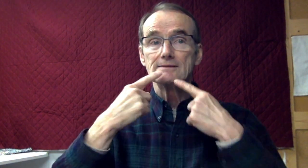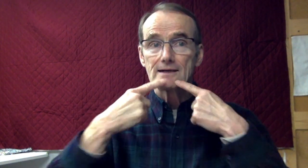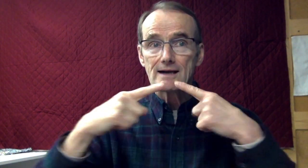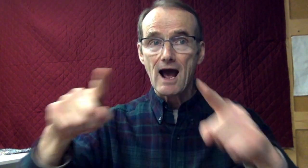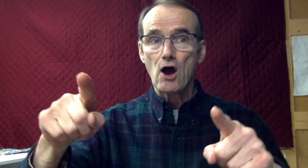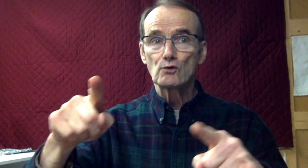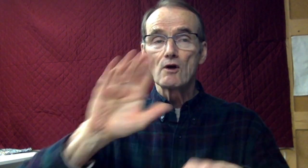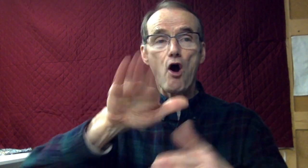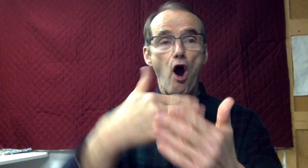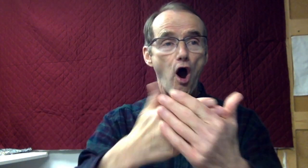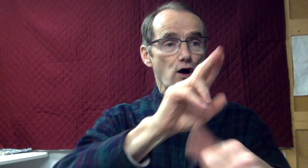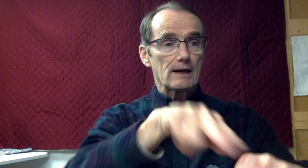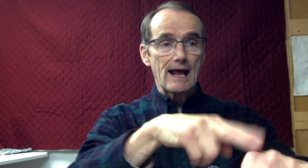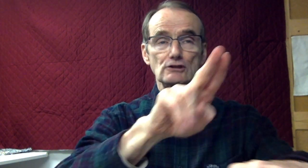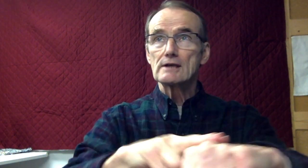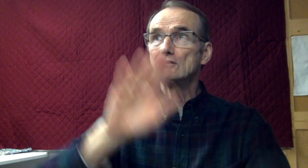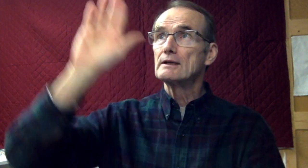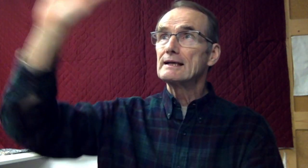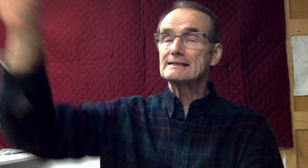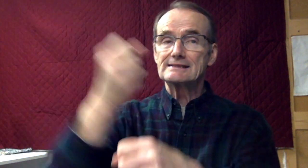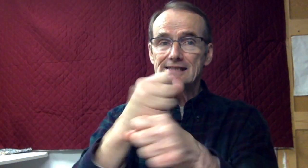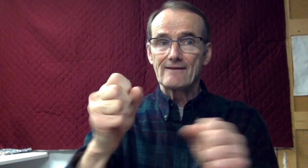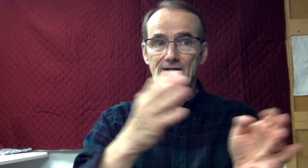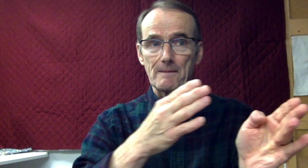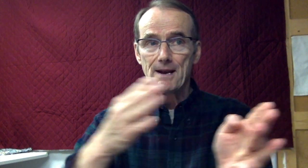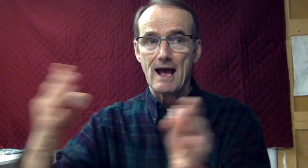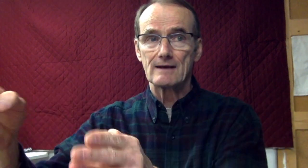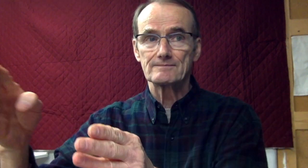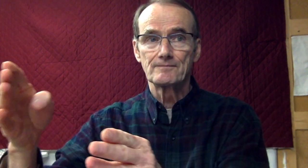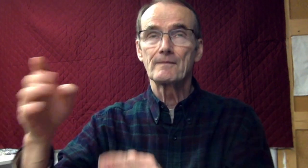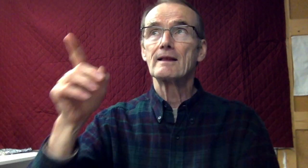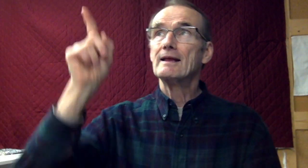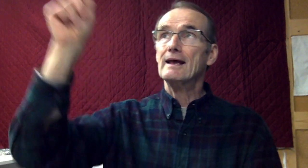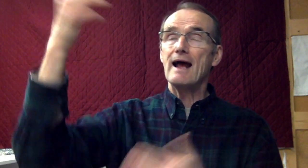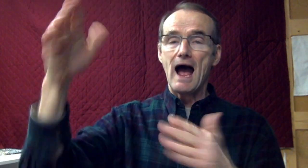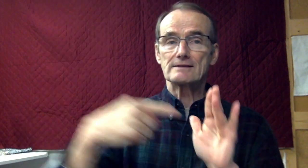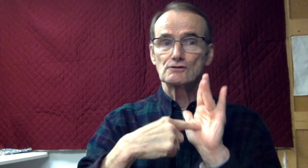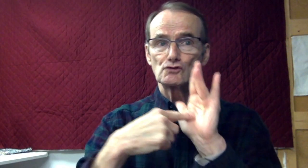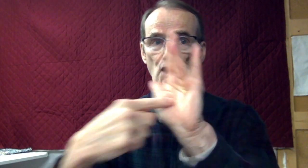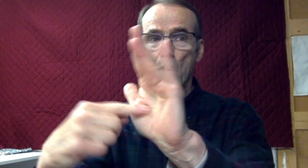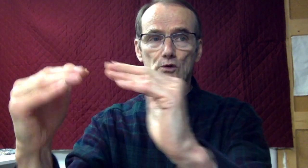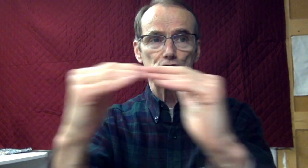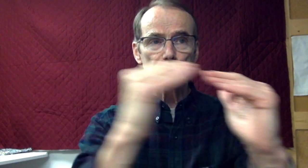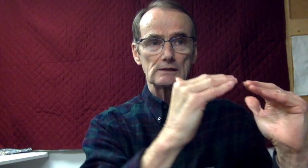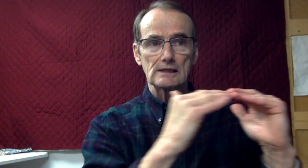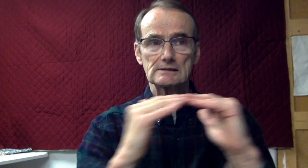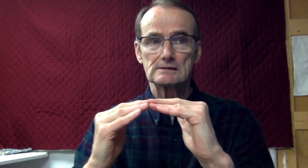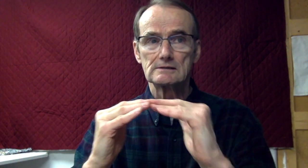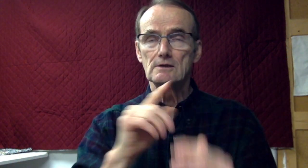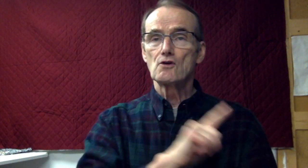The Lord has made His salvation known. In the sight of the nations, He has revealed His